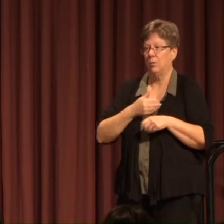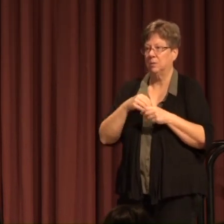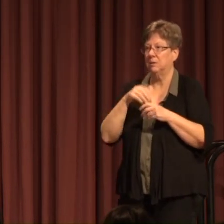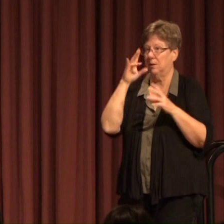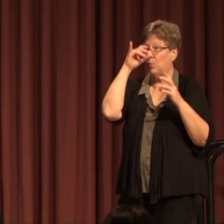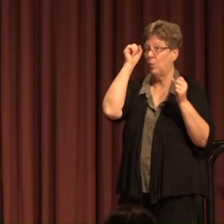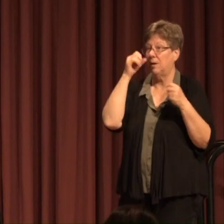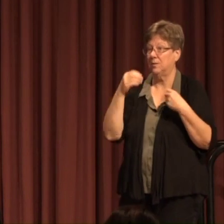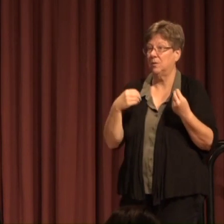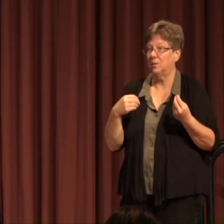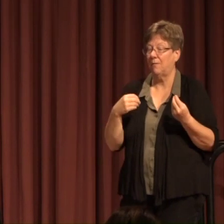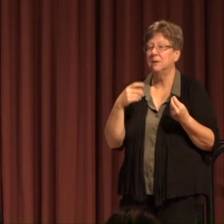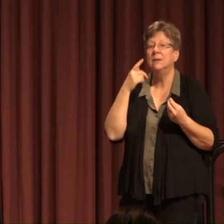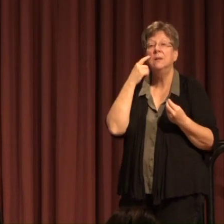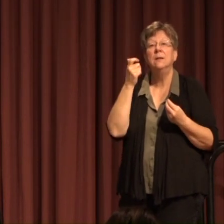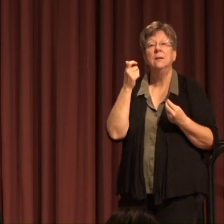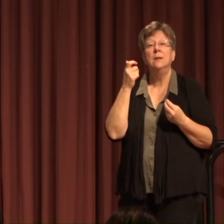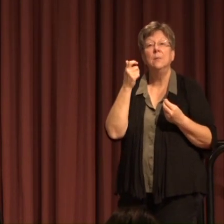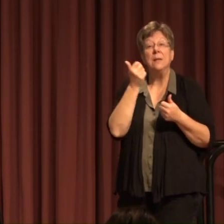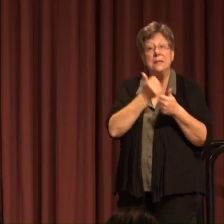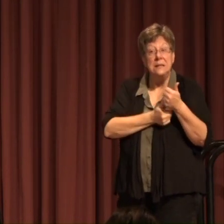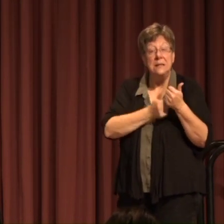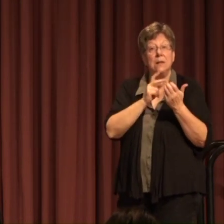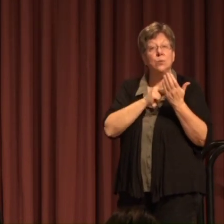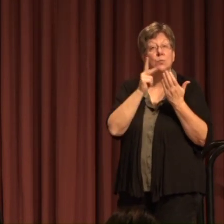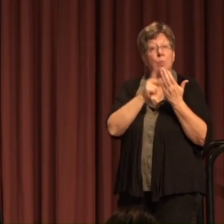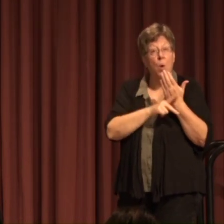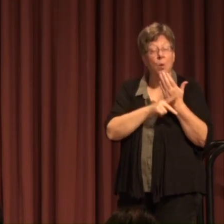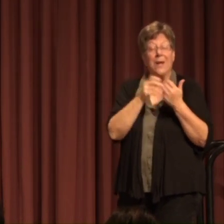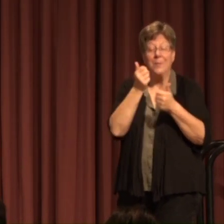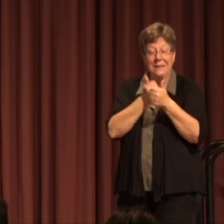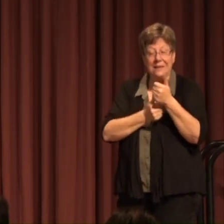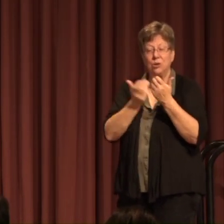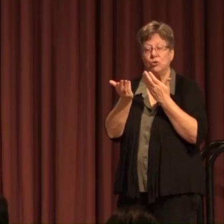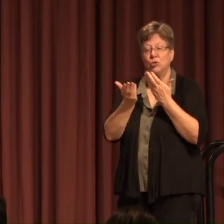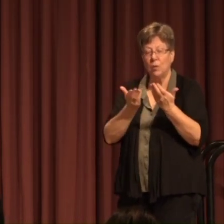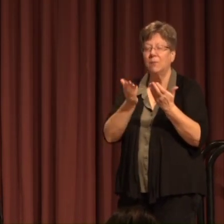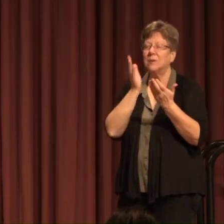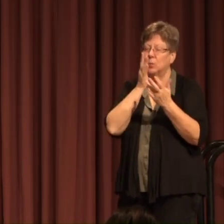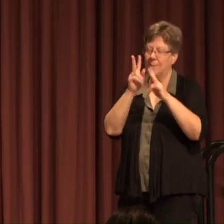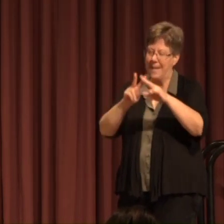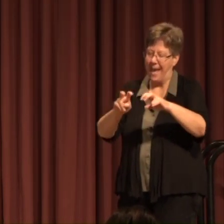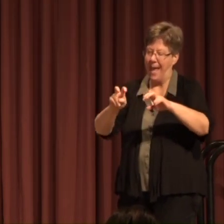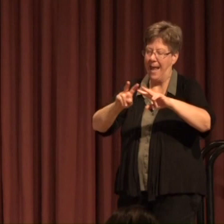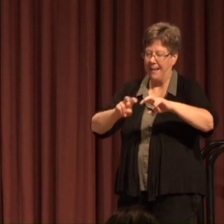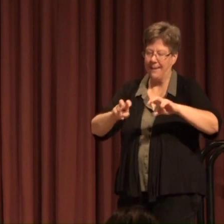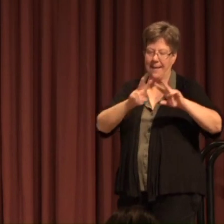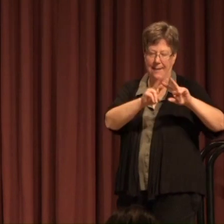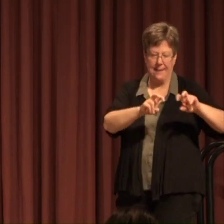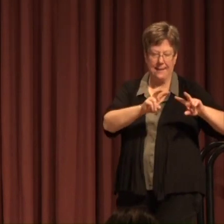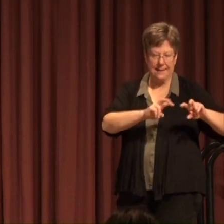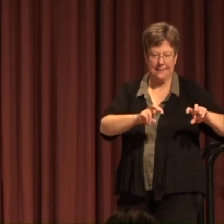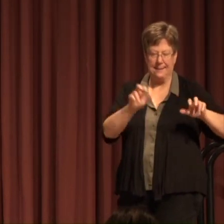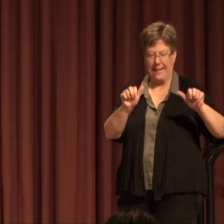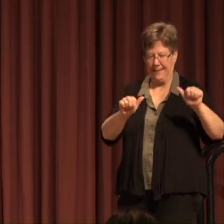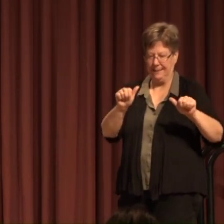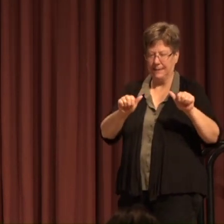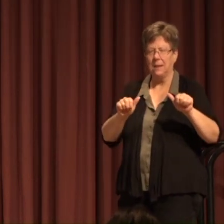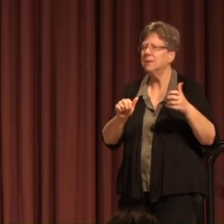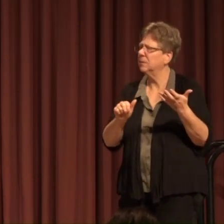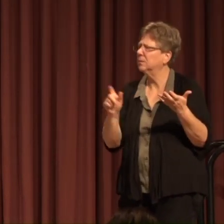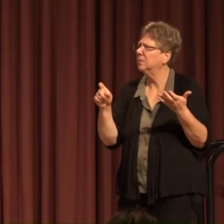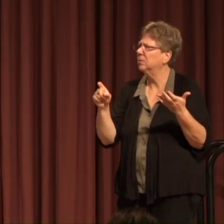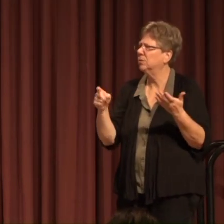office Because each program and service of the university Will be analyzed and assessed And so it should be